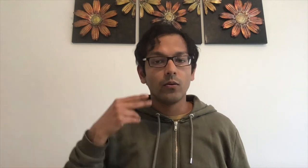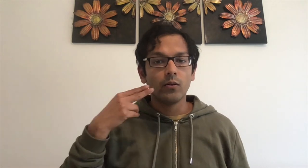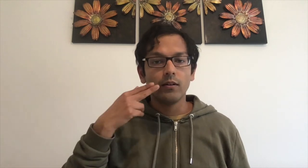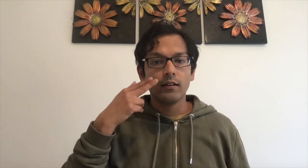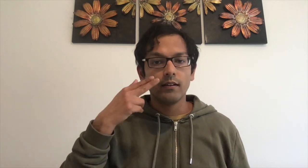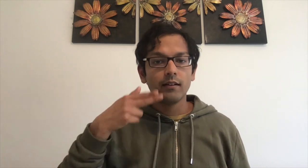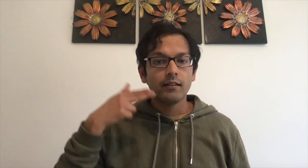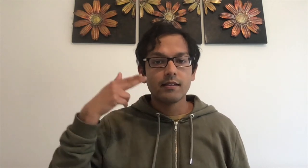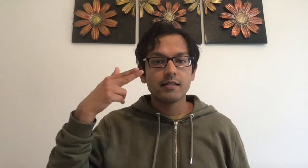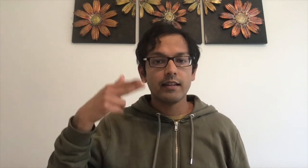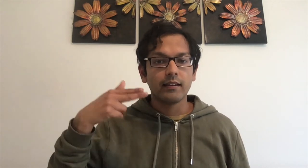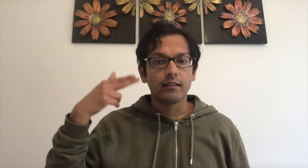Or, sing,